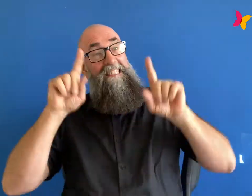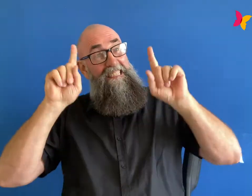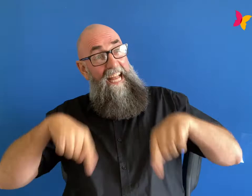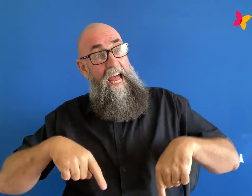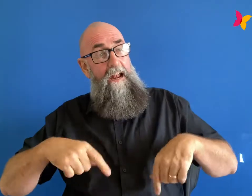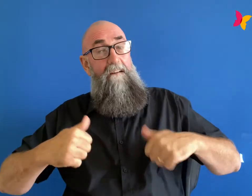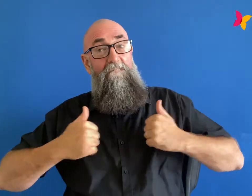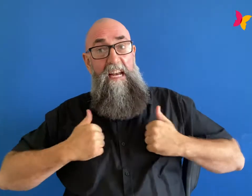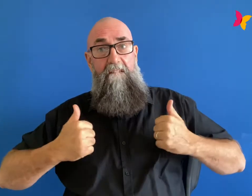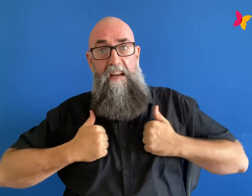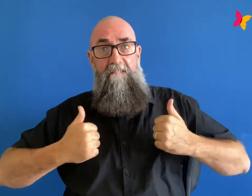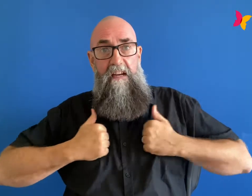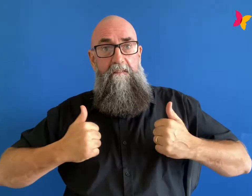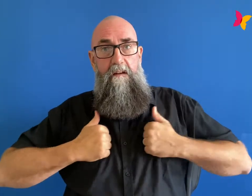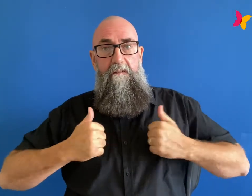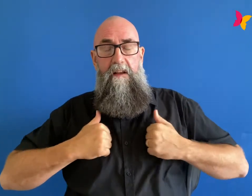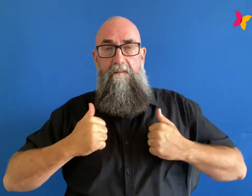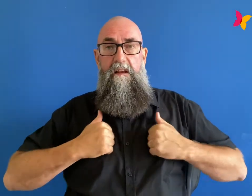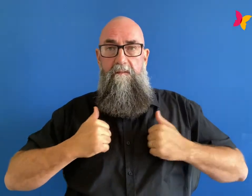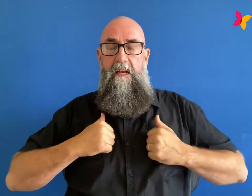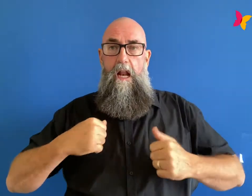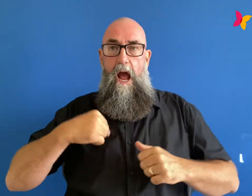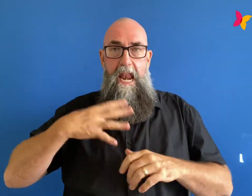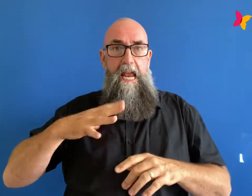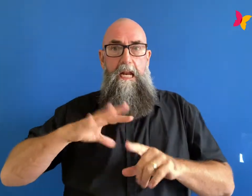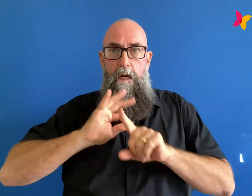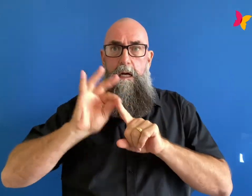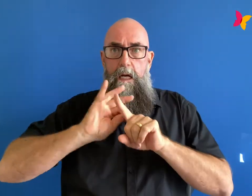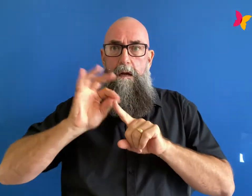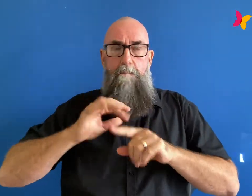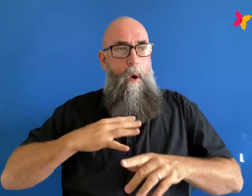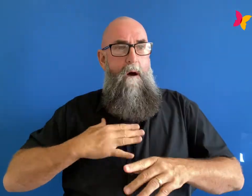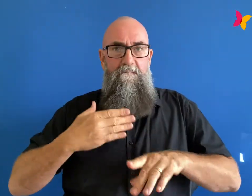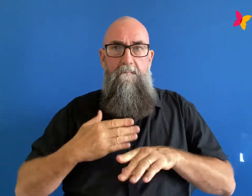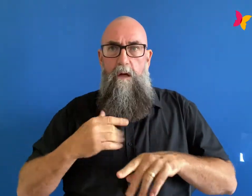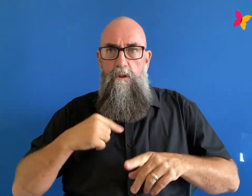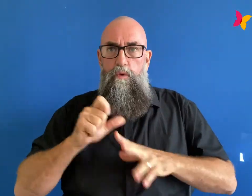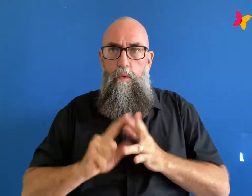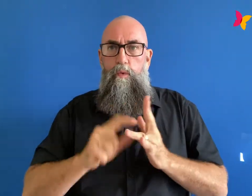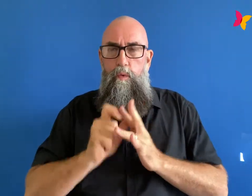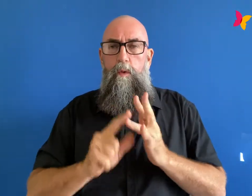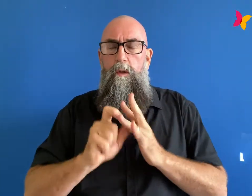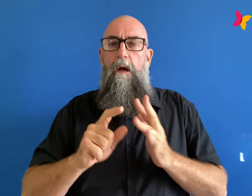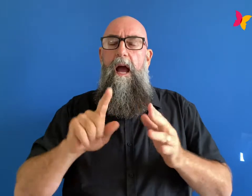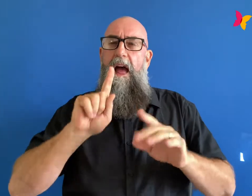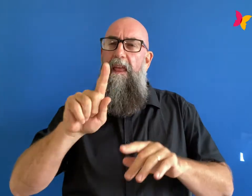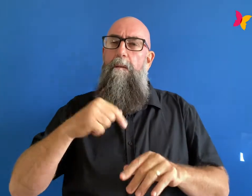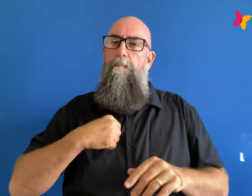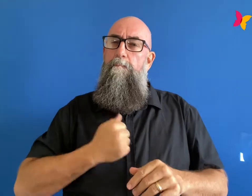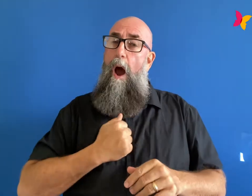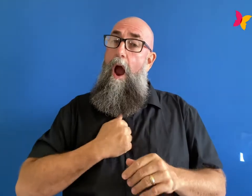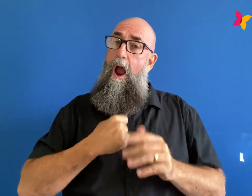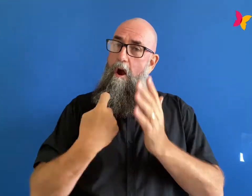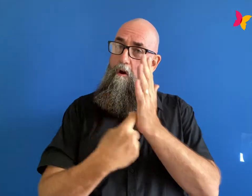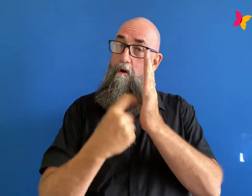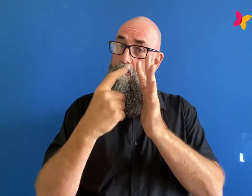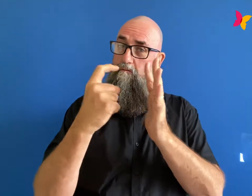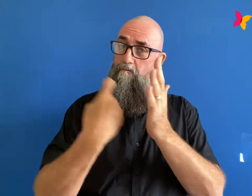and then i had the realization i need to give myself space from this because right now exercise is fueled by